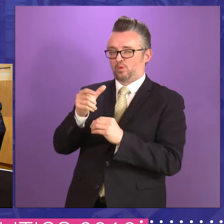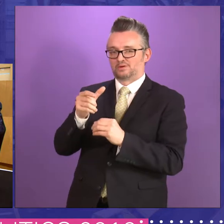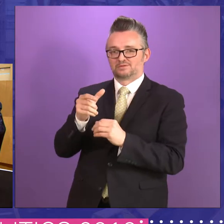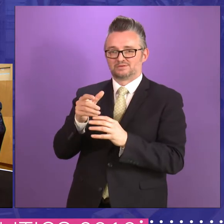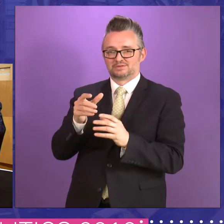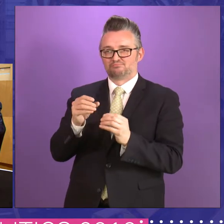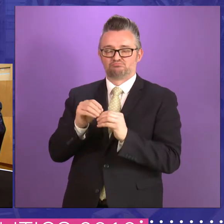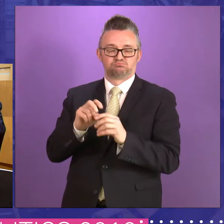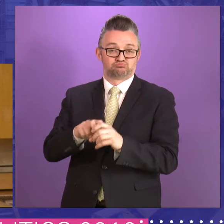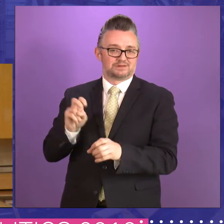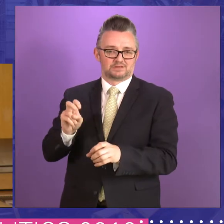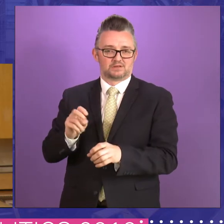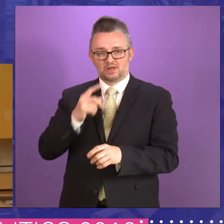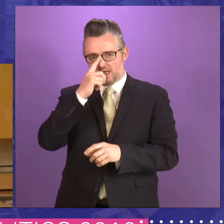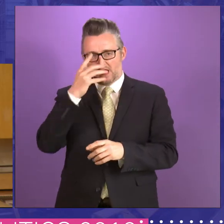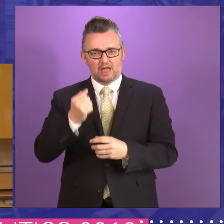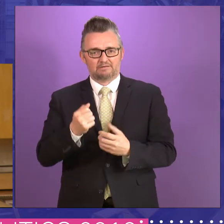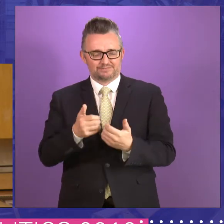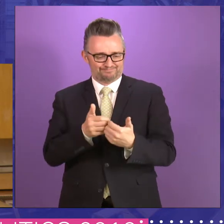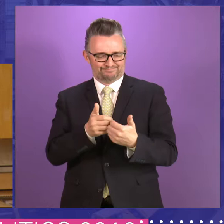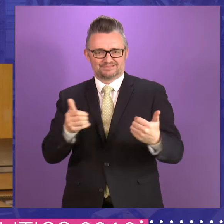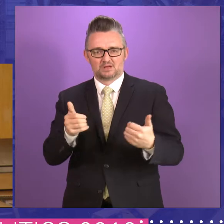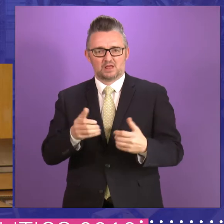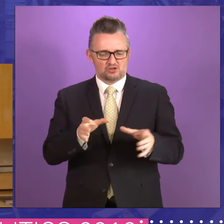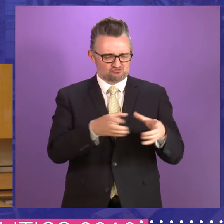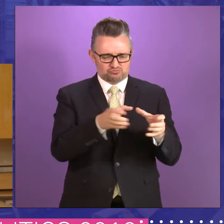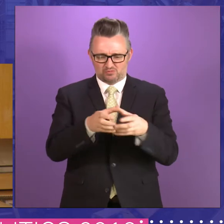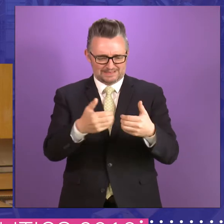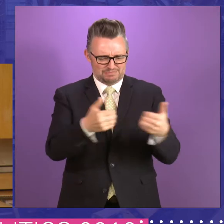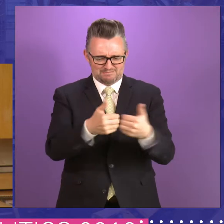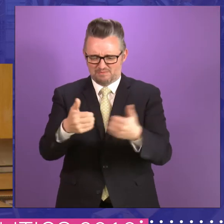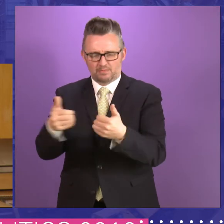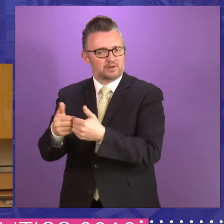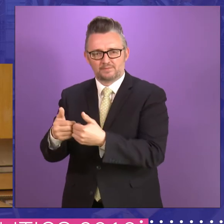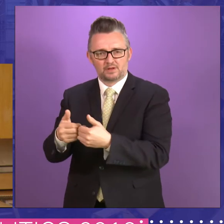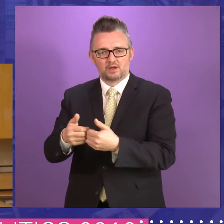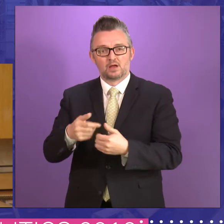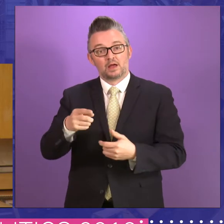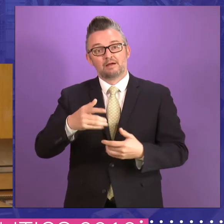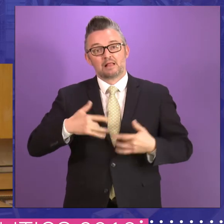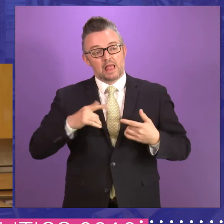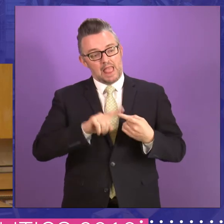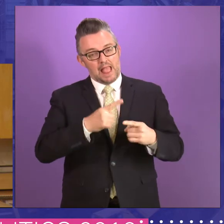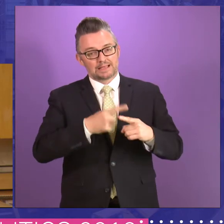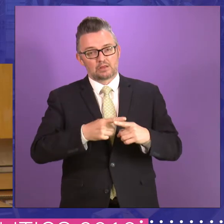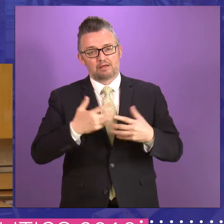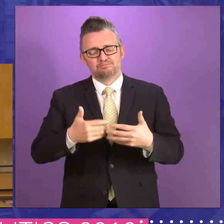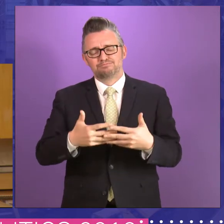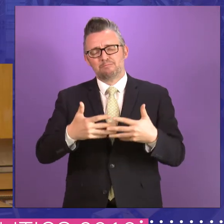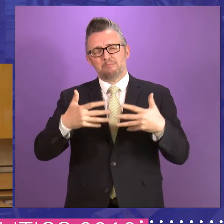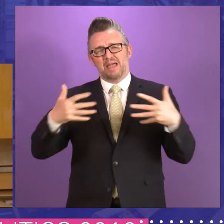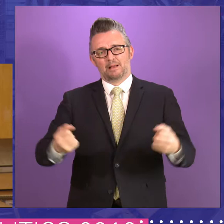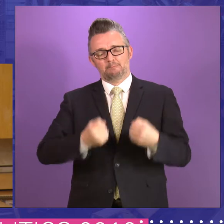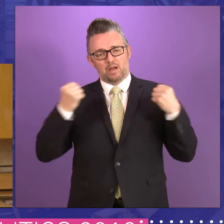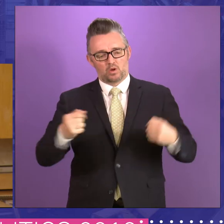tribalism, excessive partisanship, and huge power of the executive, which has always been the case at